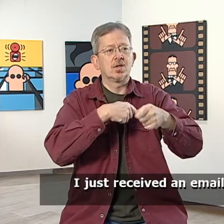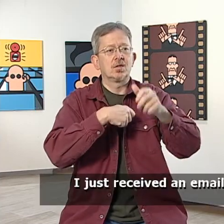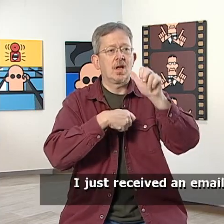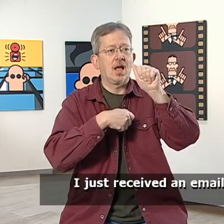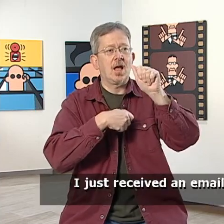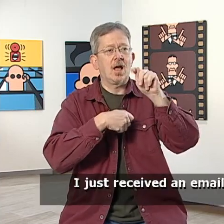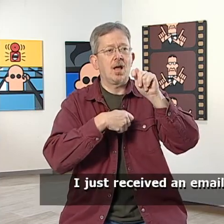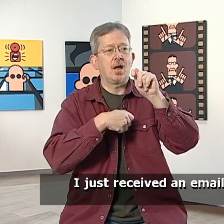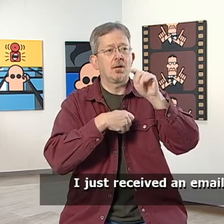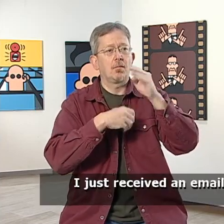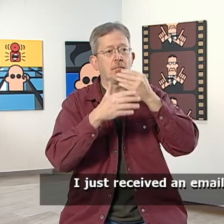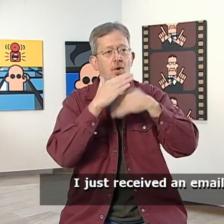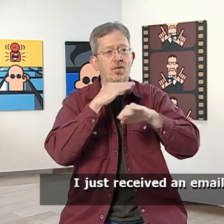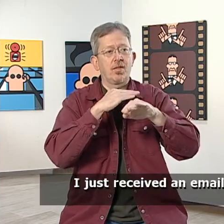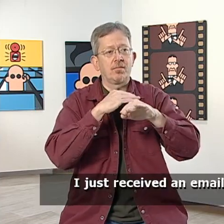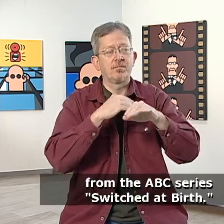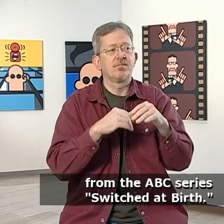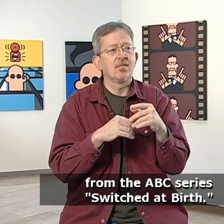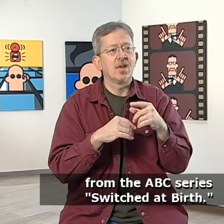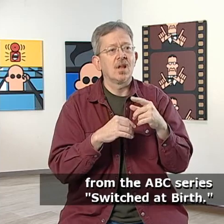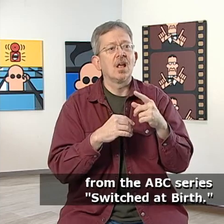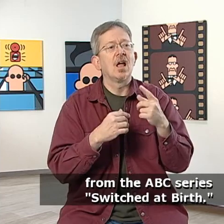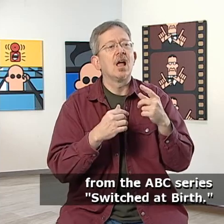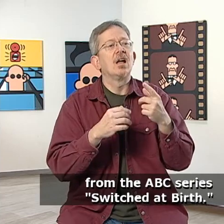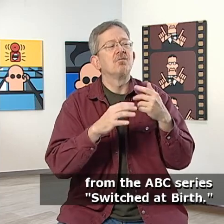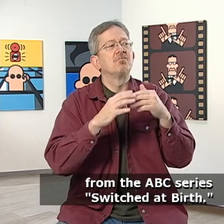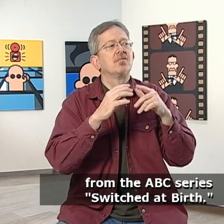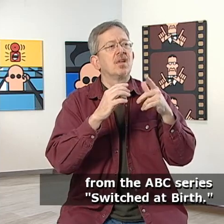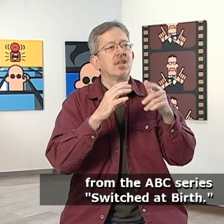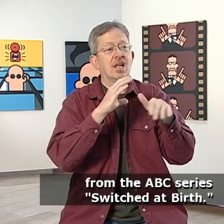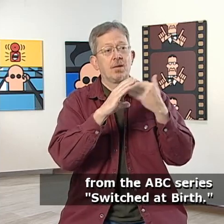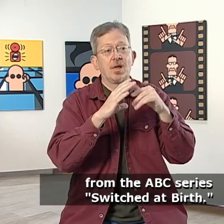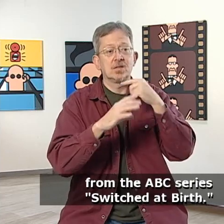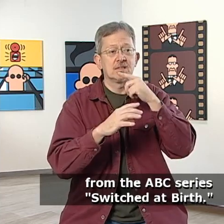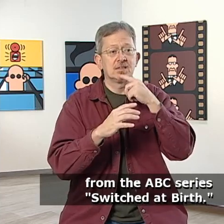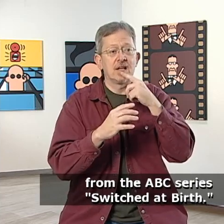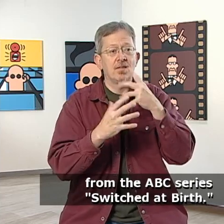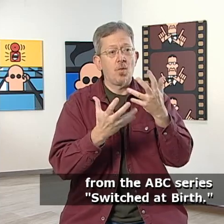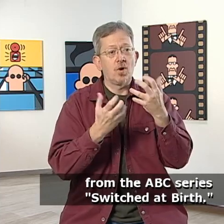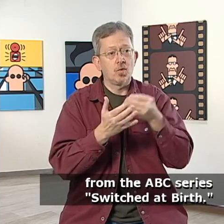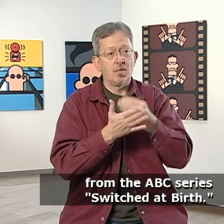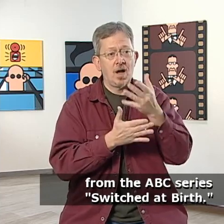I just received an email from the ABC series Switched at Birth.